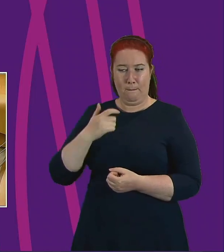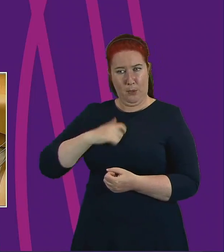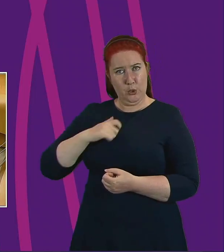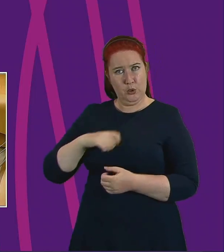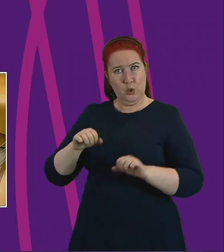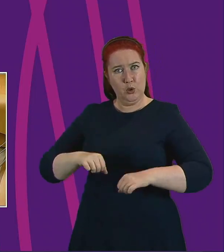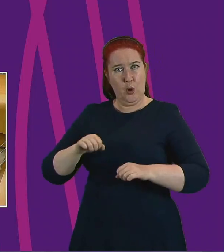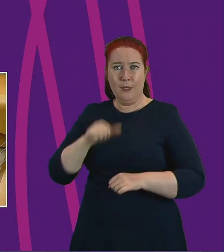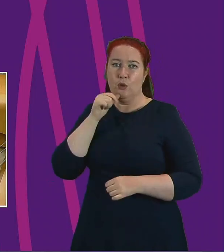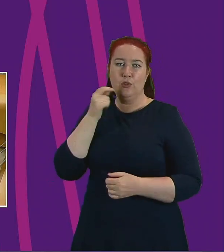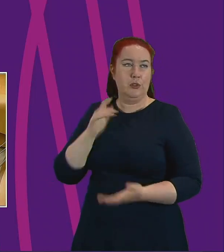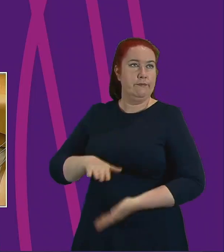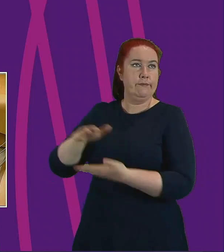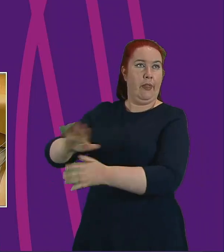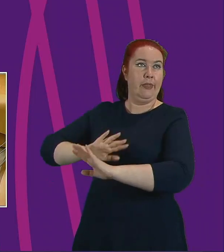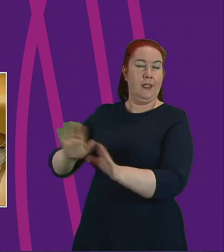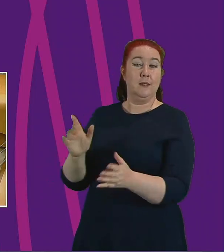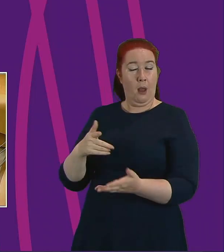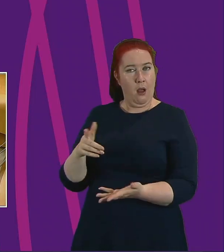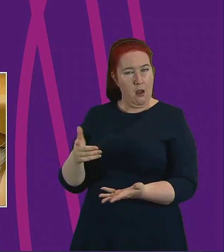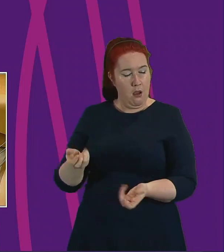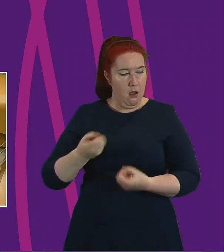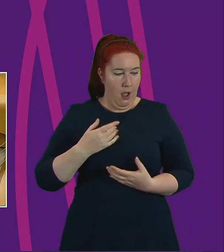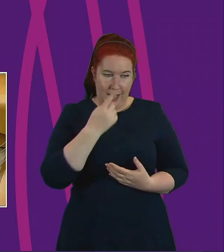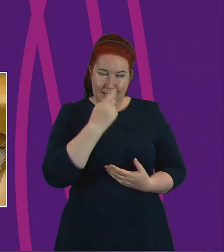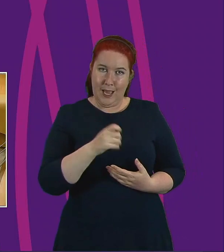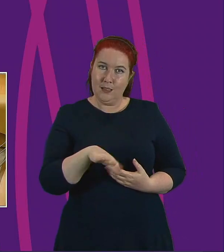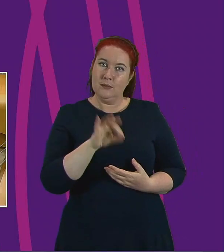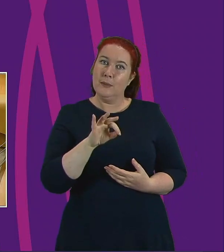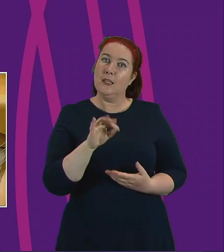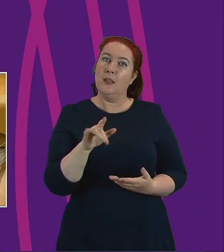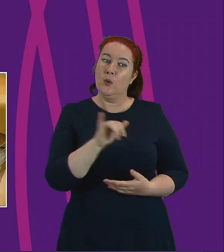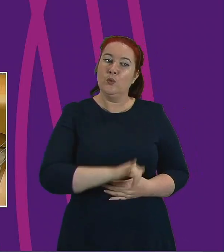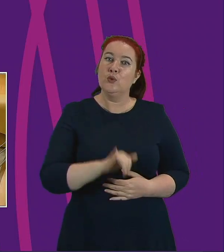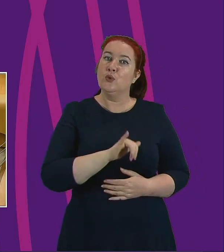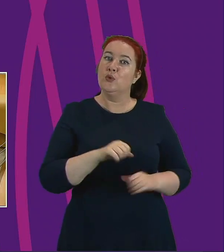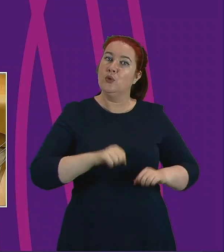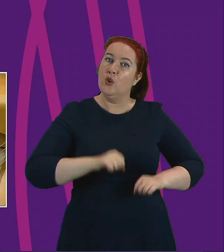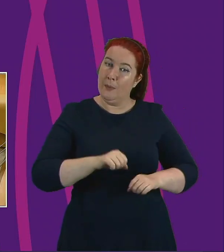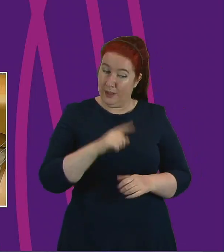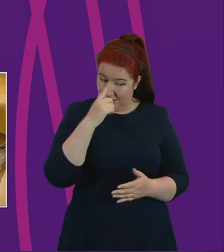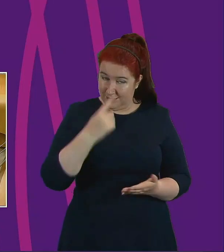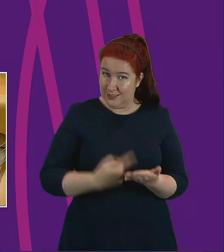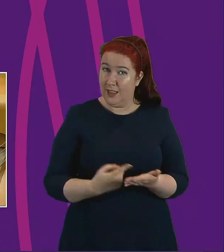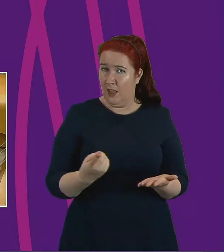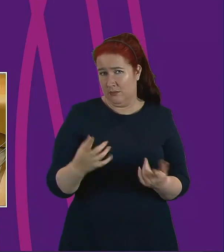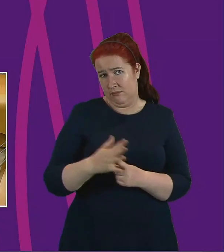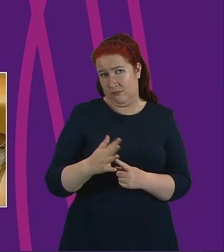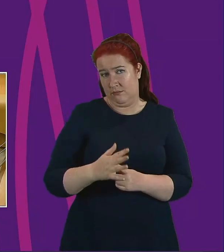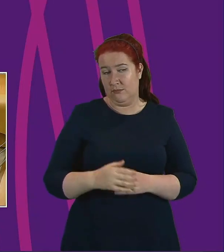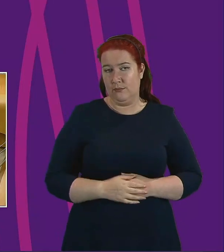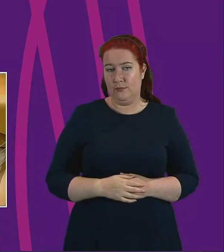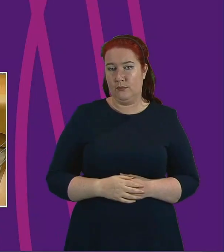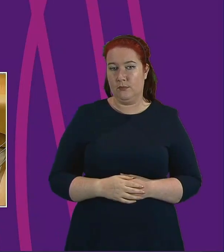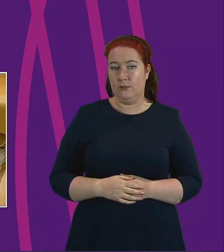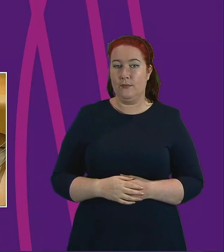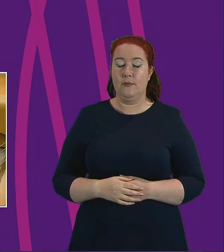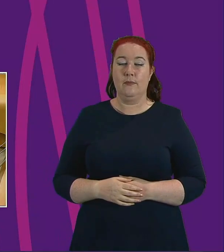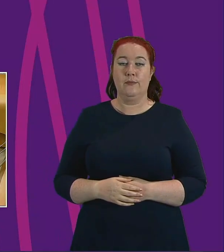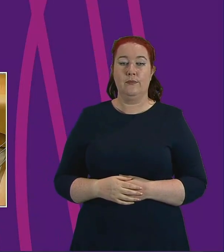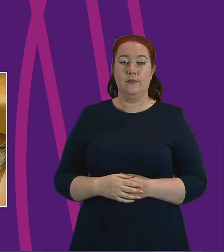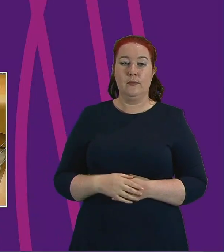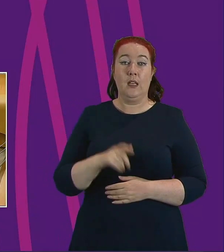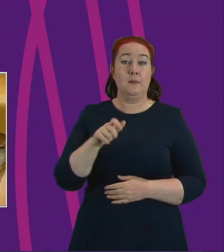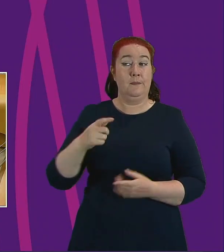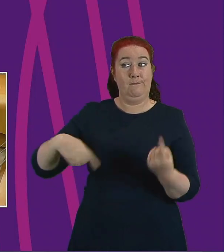service gives older people that choice. They decide what messages they're getting. For those needing a helping hand in